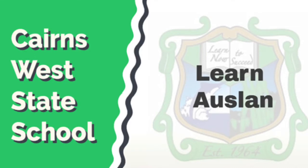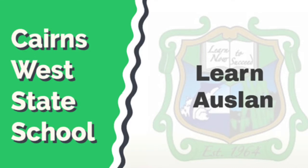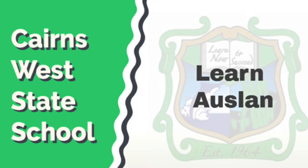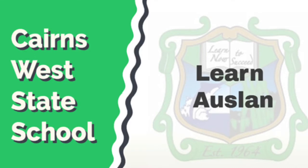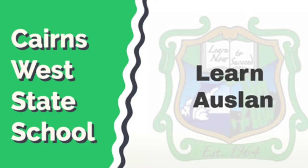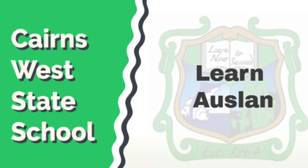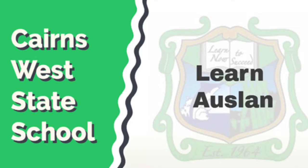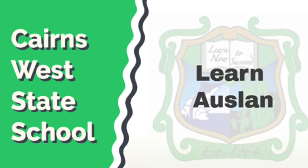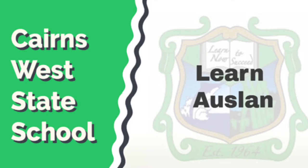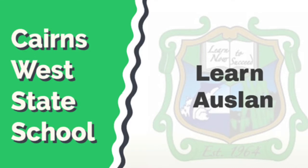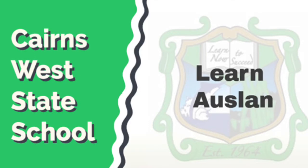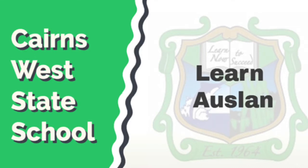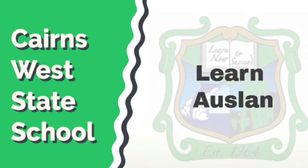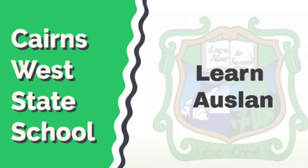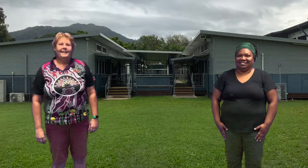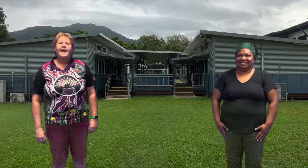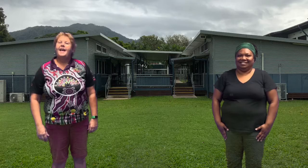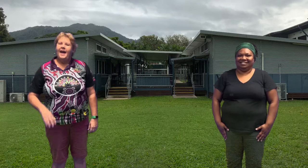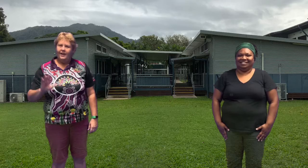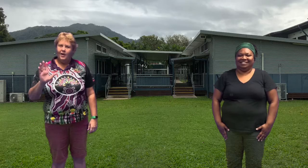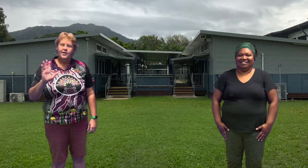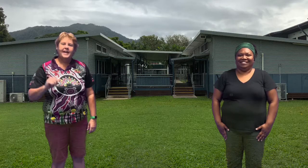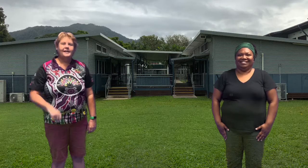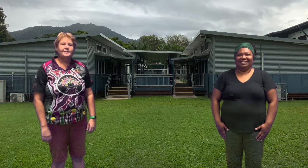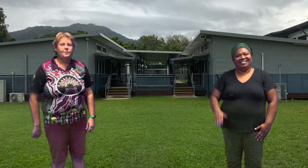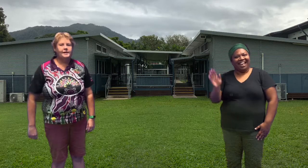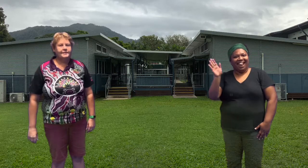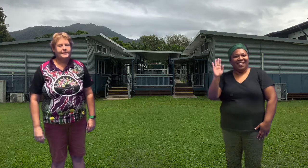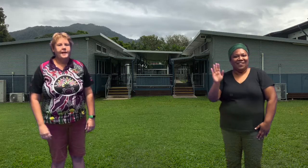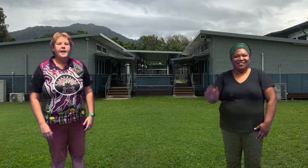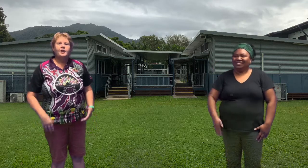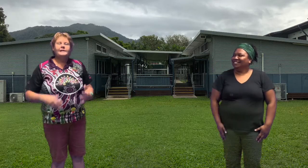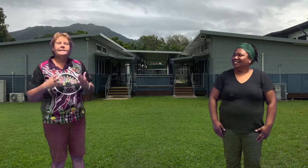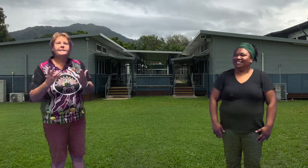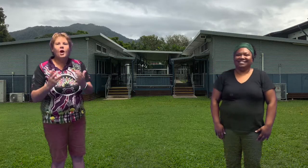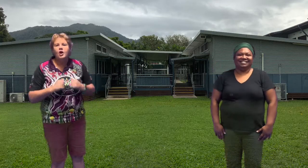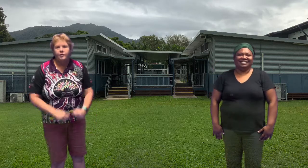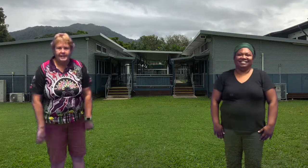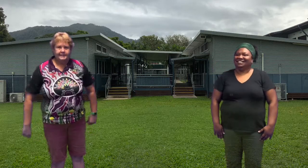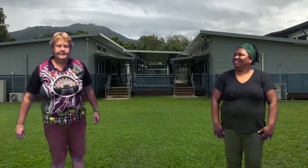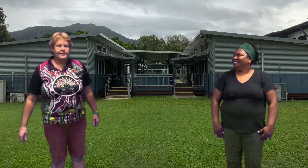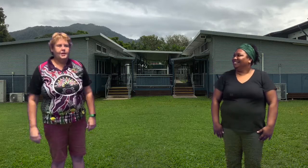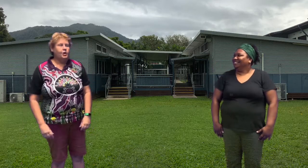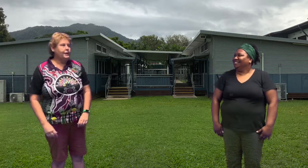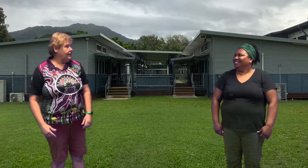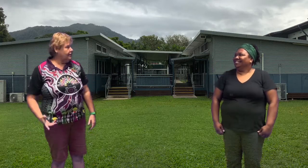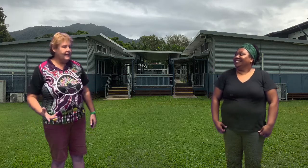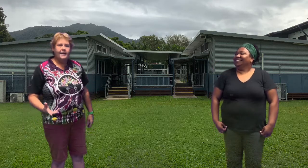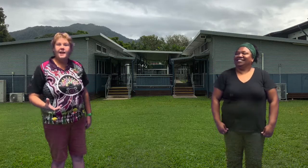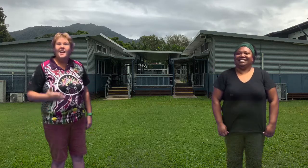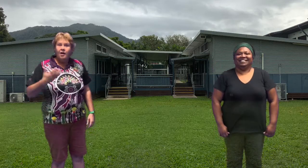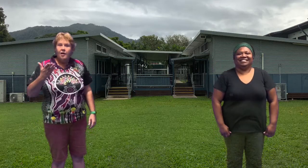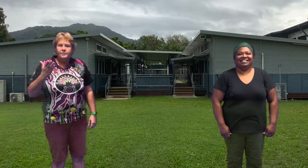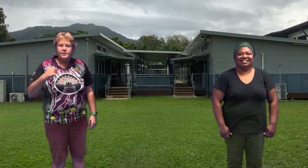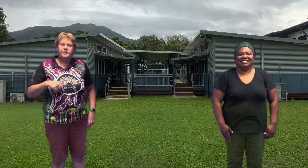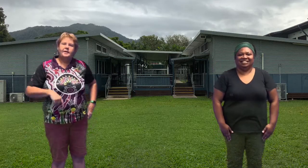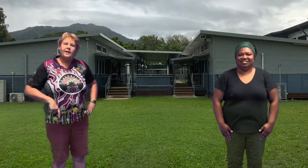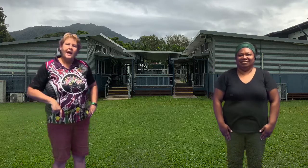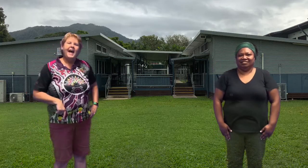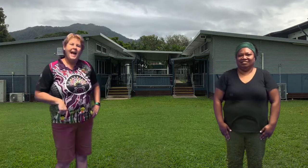eyes. I saw the sign. Hello Cairns West. It's so great to see you here again and I often think how